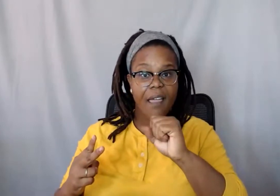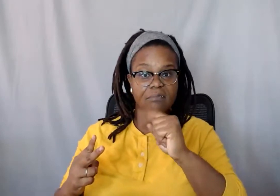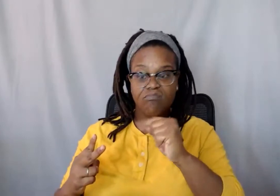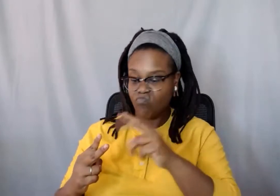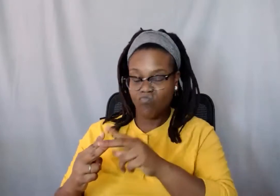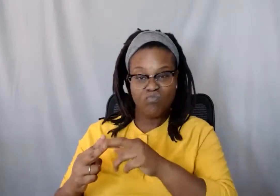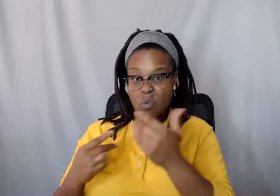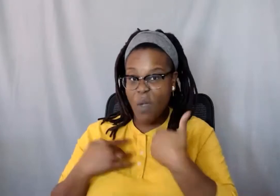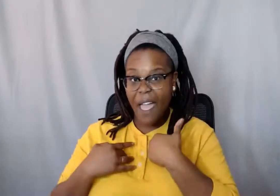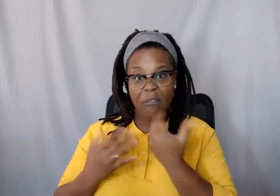that you would recommend for us?